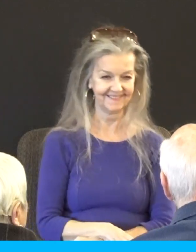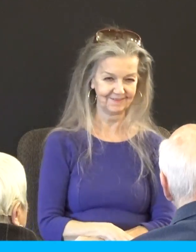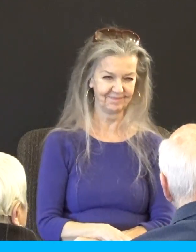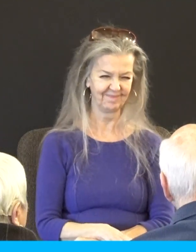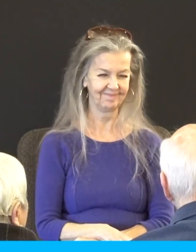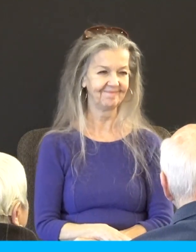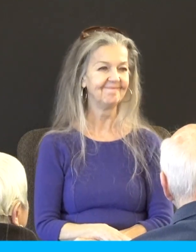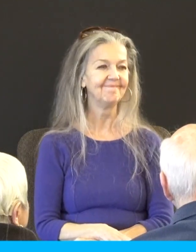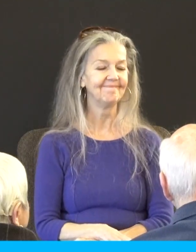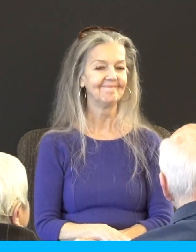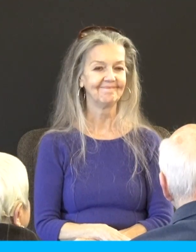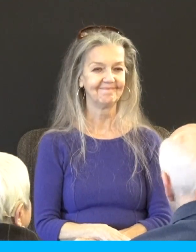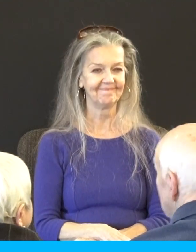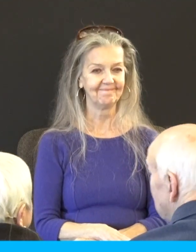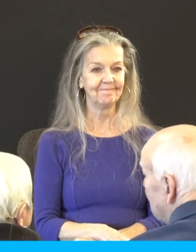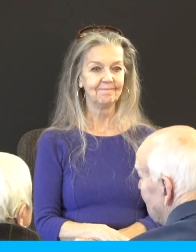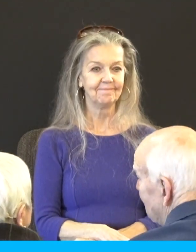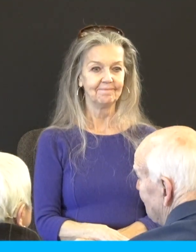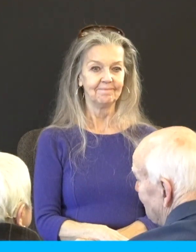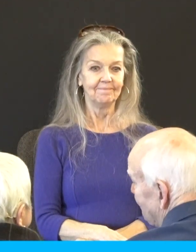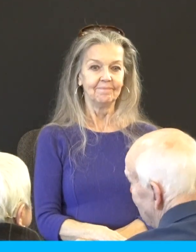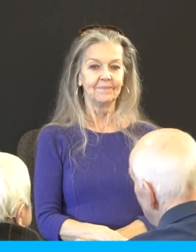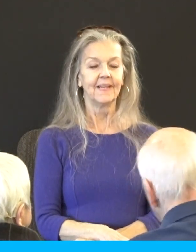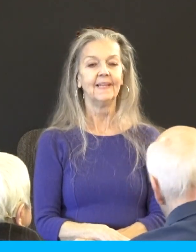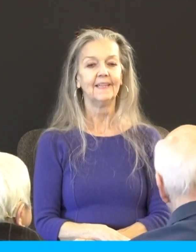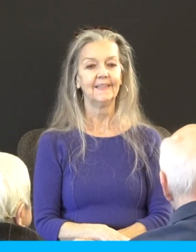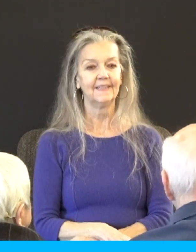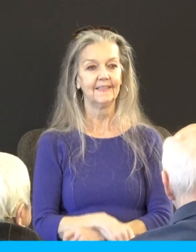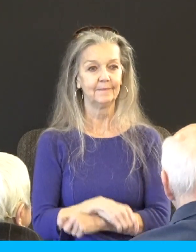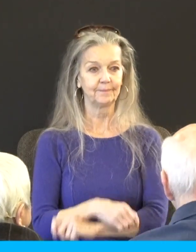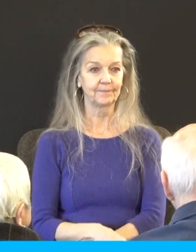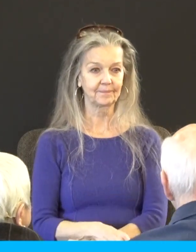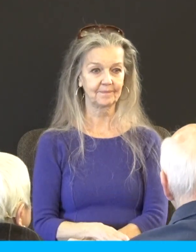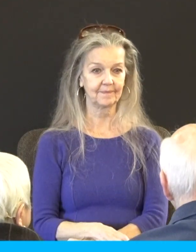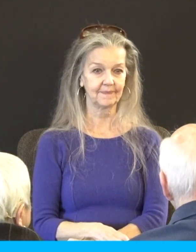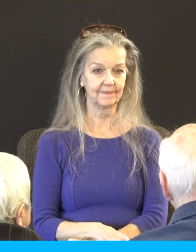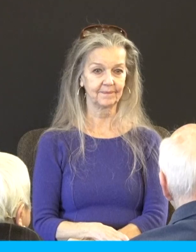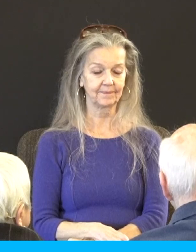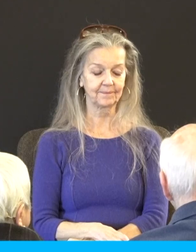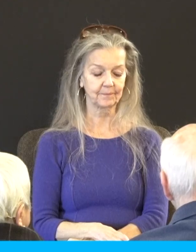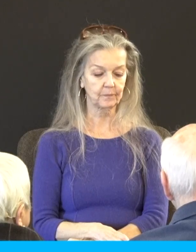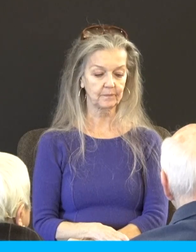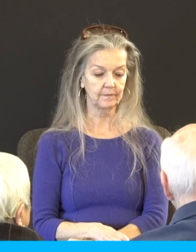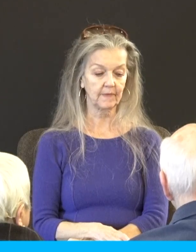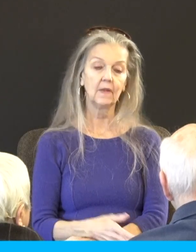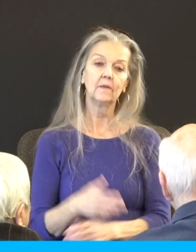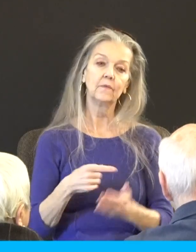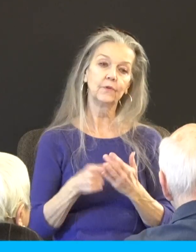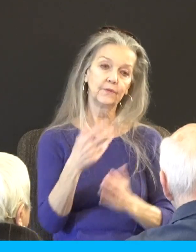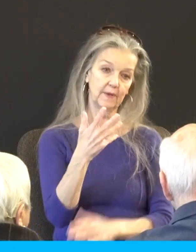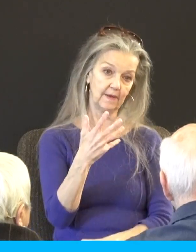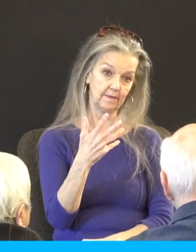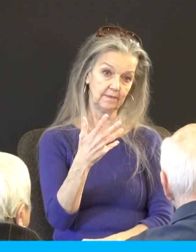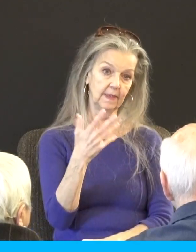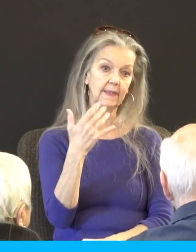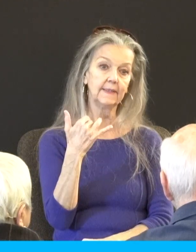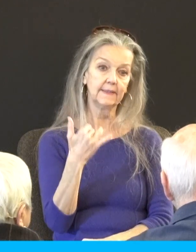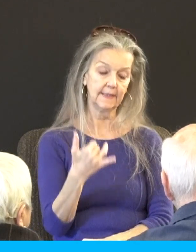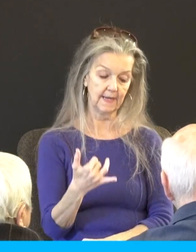in the Greek that's perisoteros good luck with that one so verse 5 now we pick up with what he had to write in